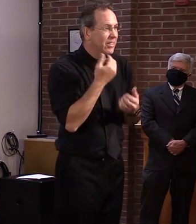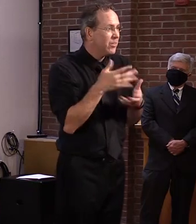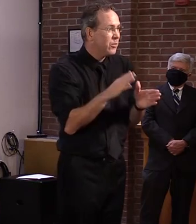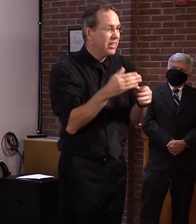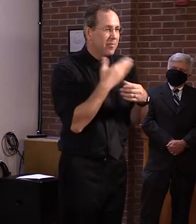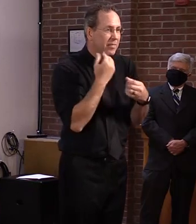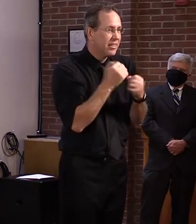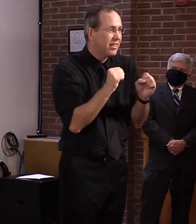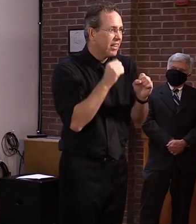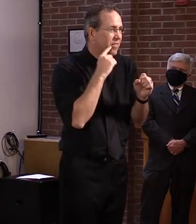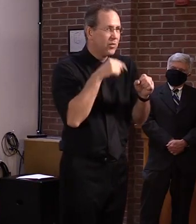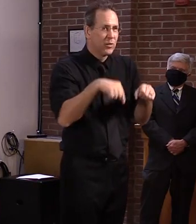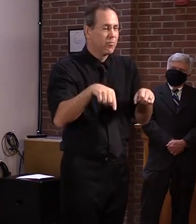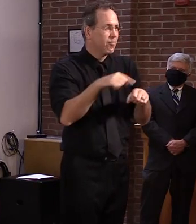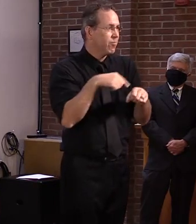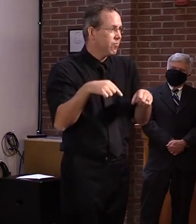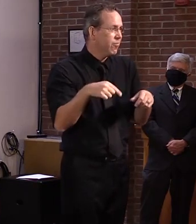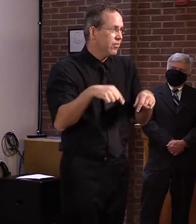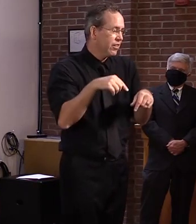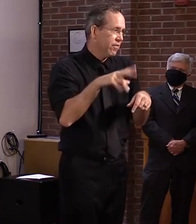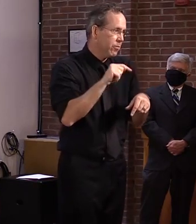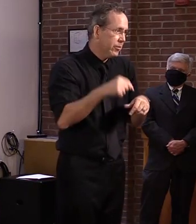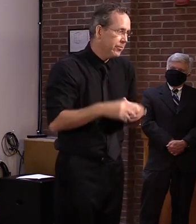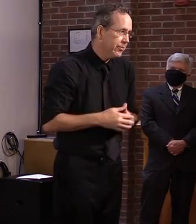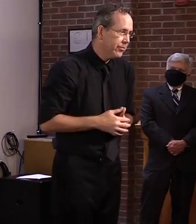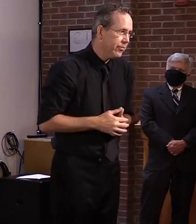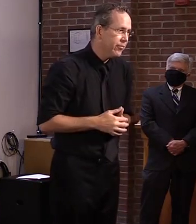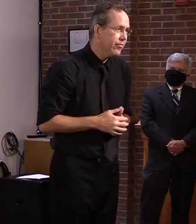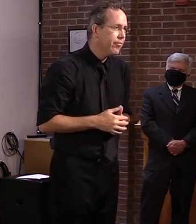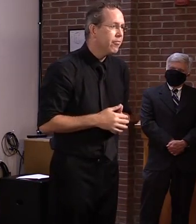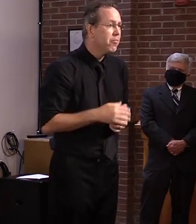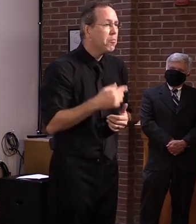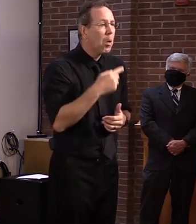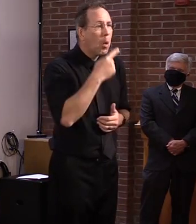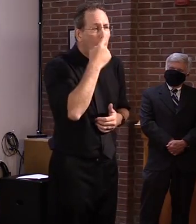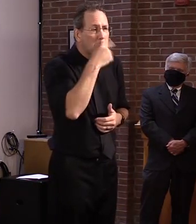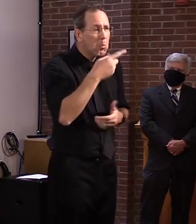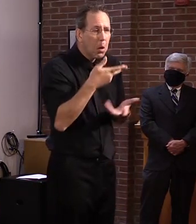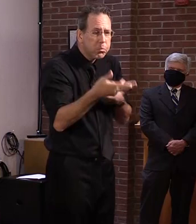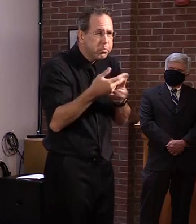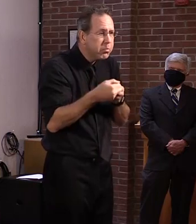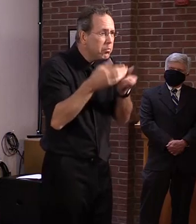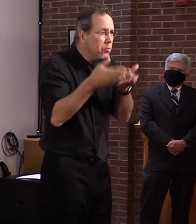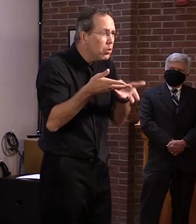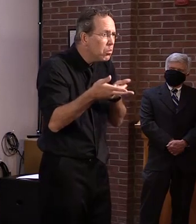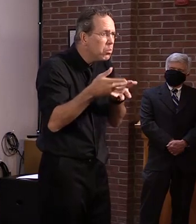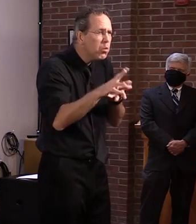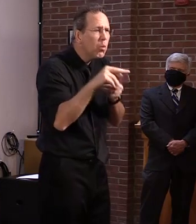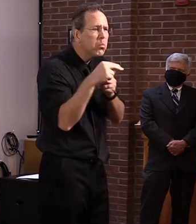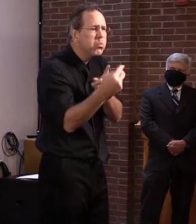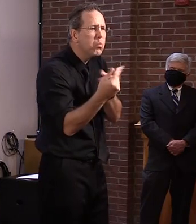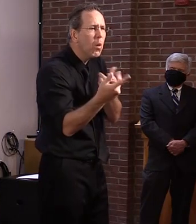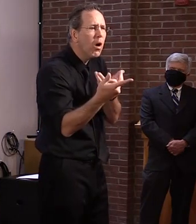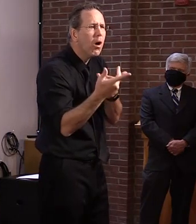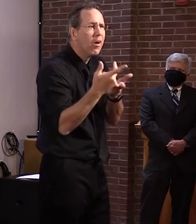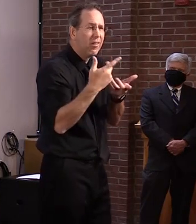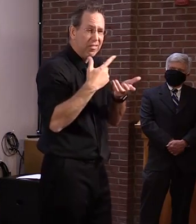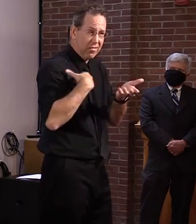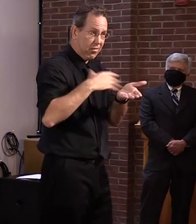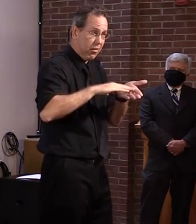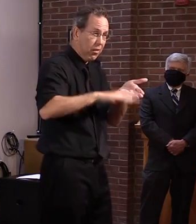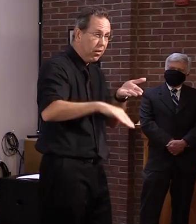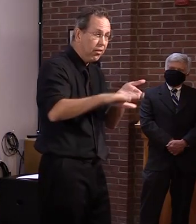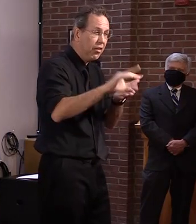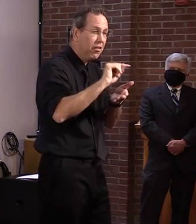well. So I, again, I don't mind having the conversation, but I am struggling with that one just a bit because it puts the burden on